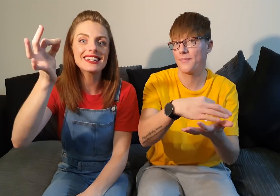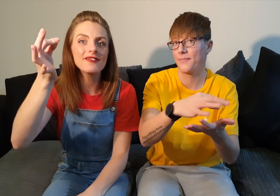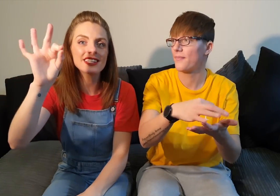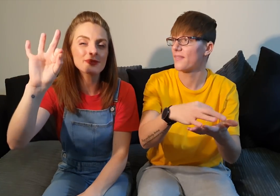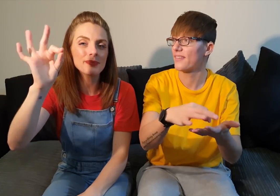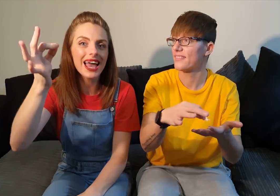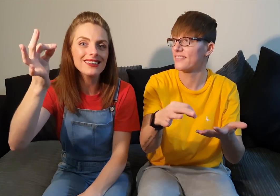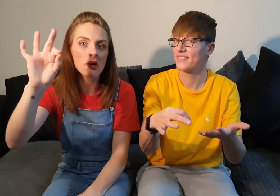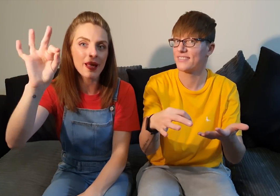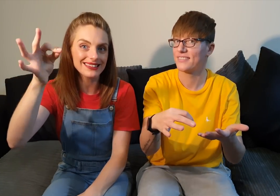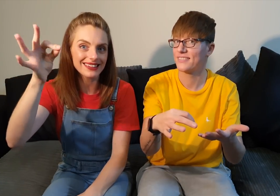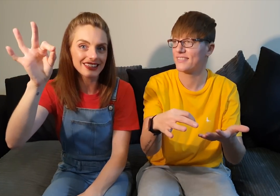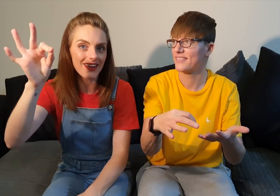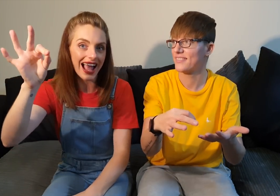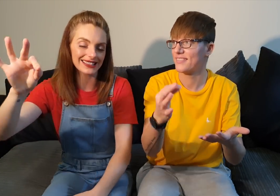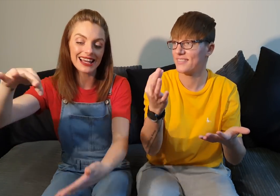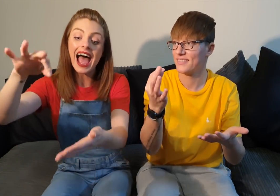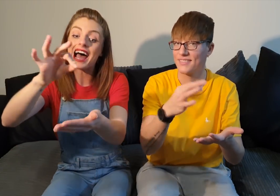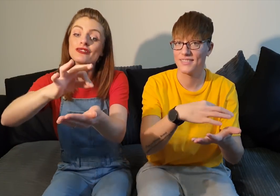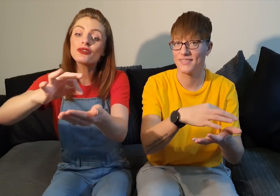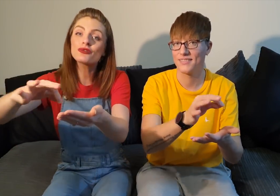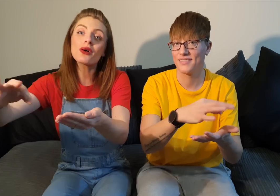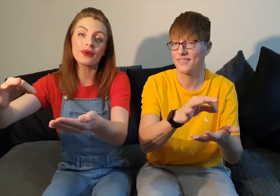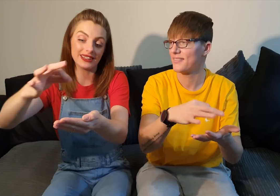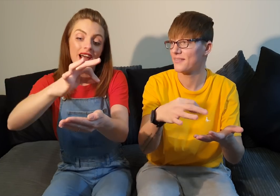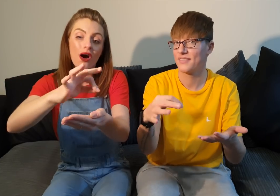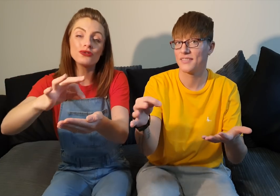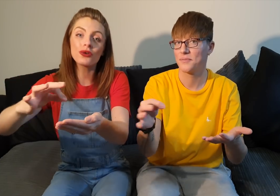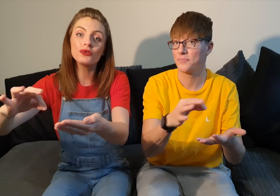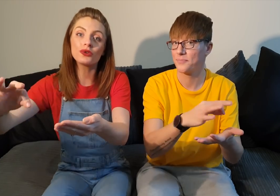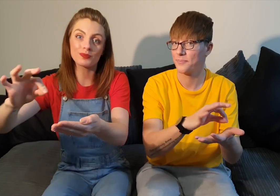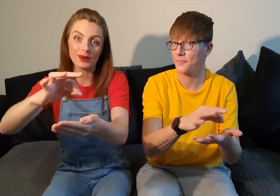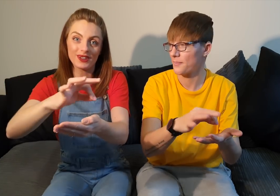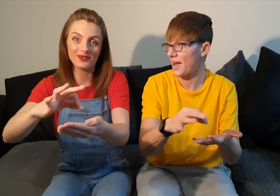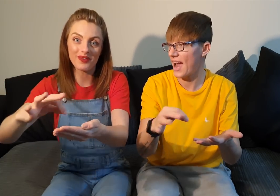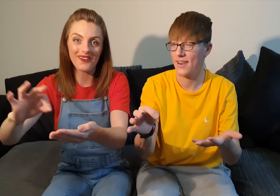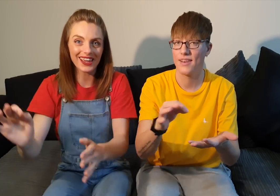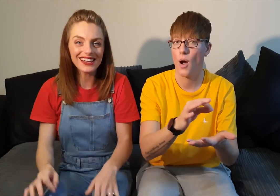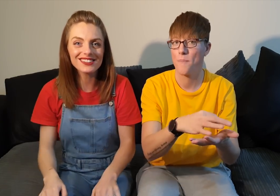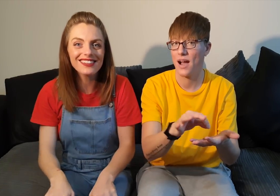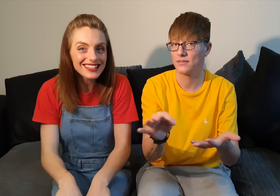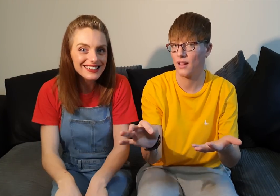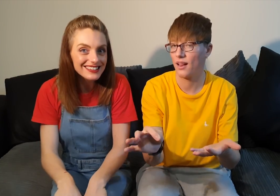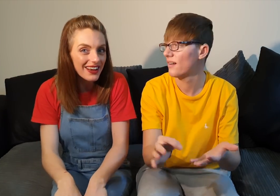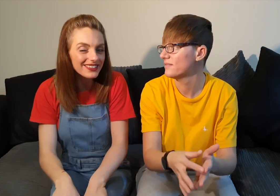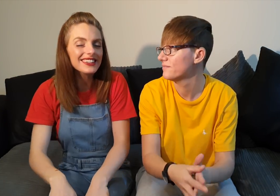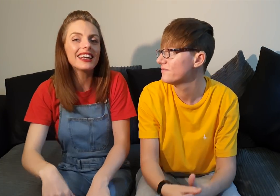invisible pen or pencil in your hand and your you're drawing on your notebook okay so this is how you sign